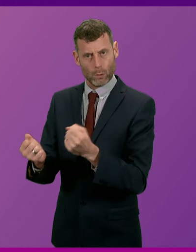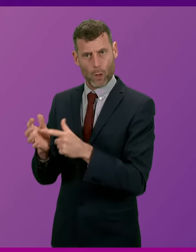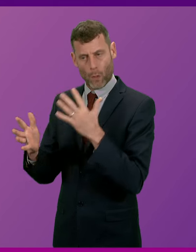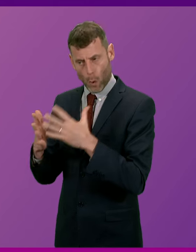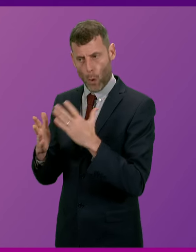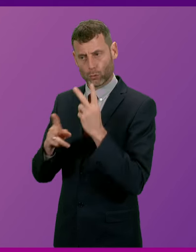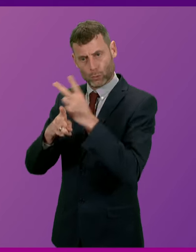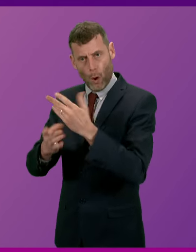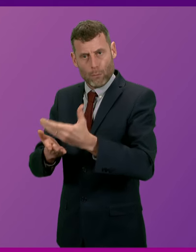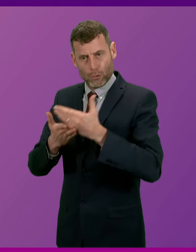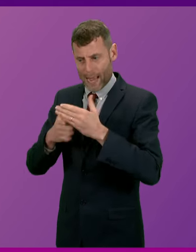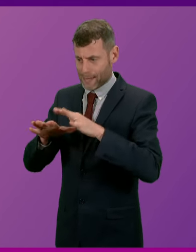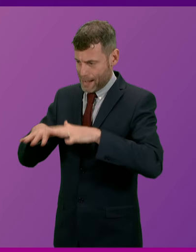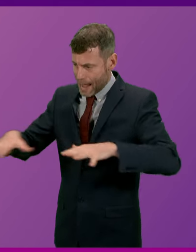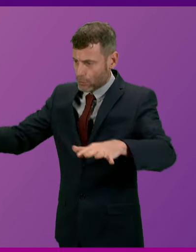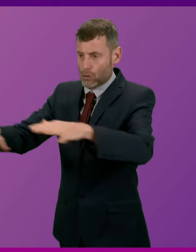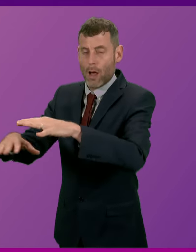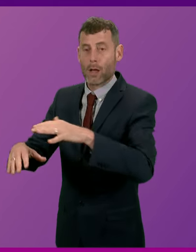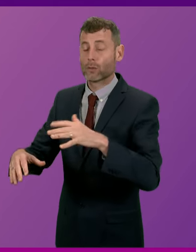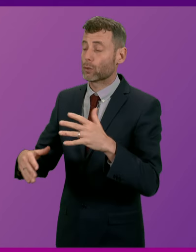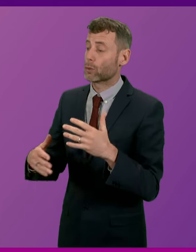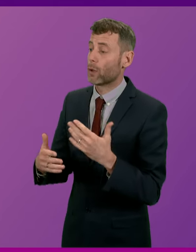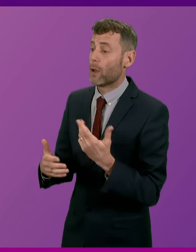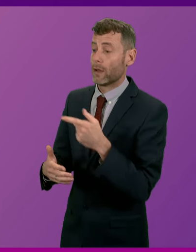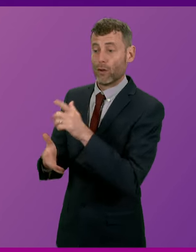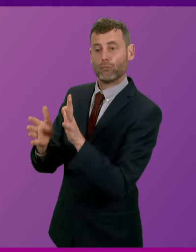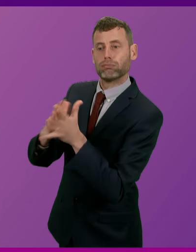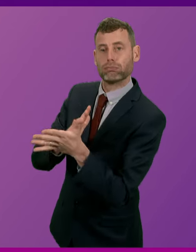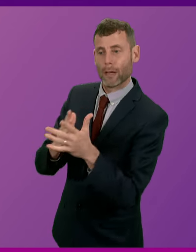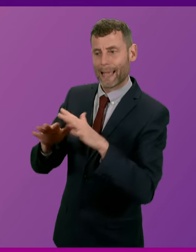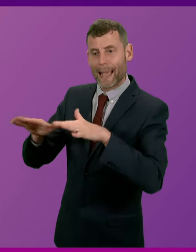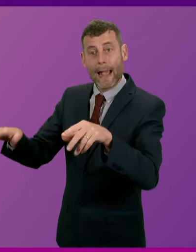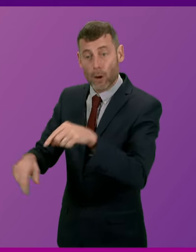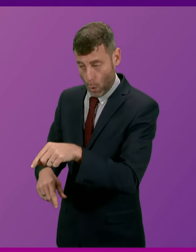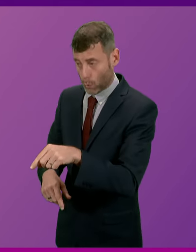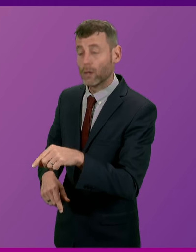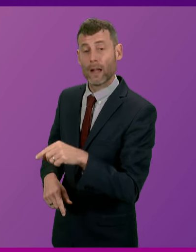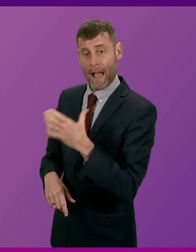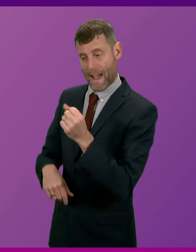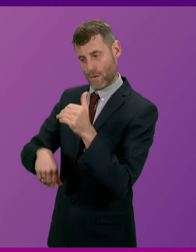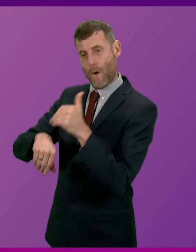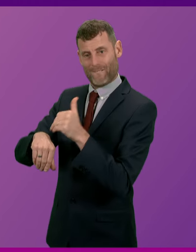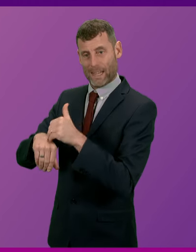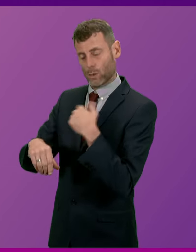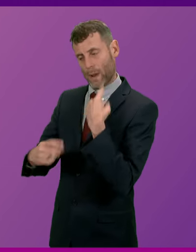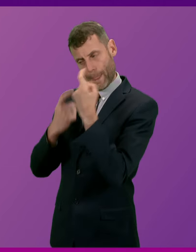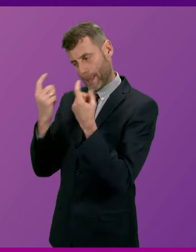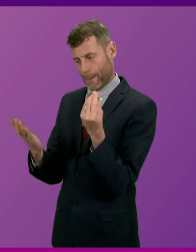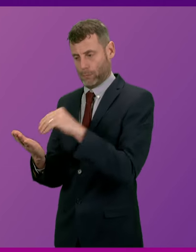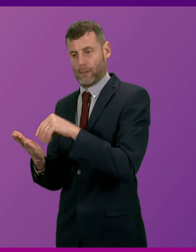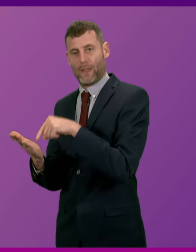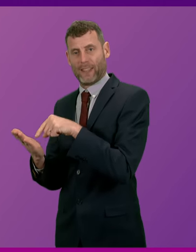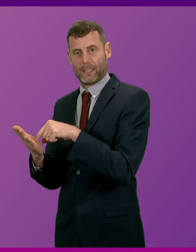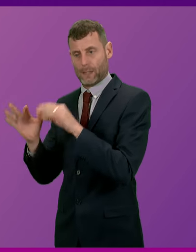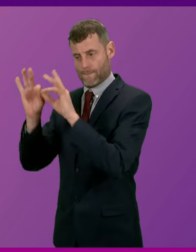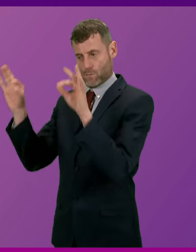of considering a standalone criminal offence of ecocide and will take time to consider the recommendations. The Scottish Government's starting point